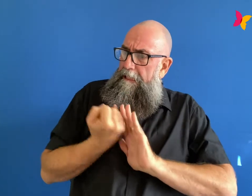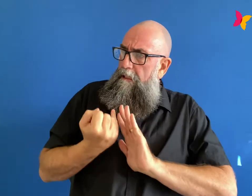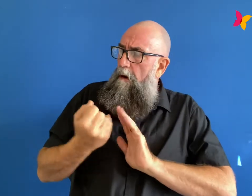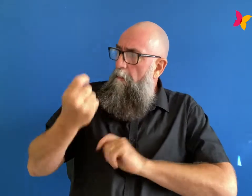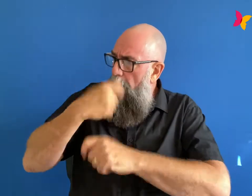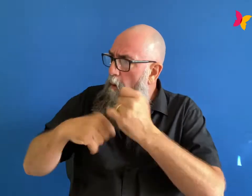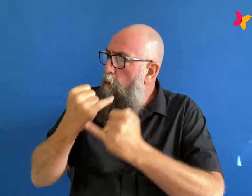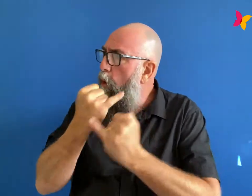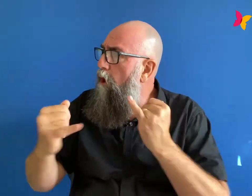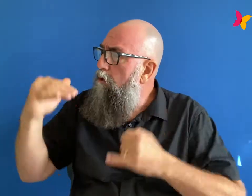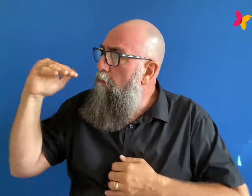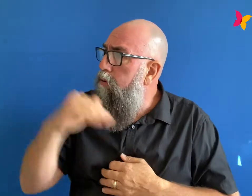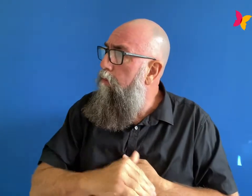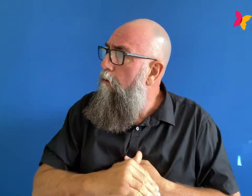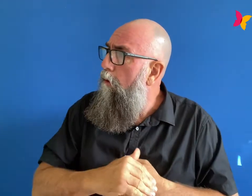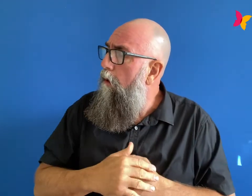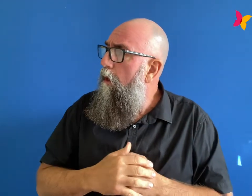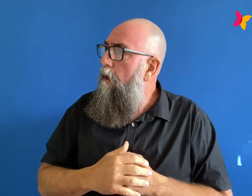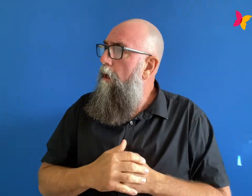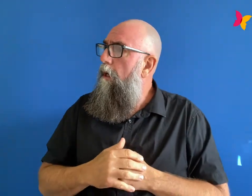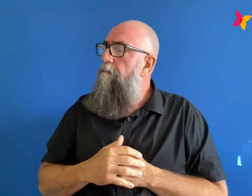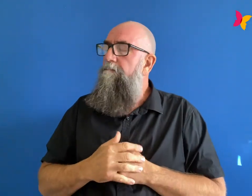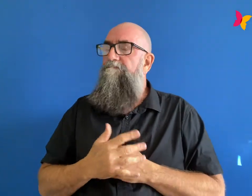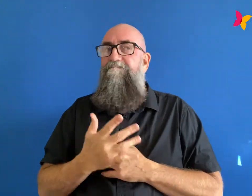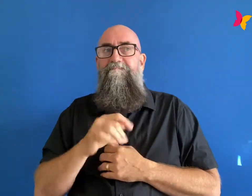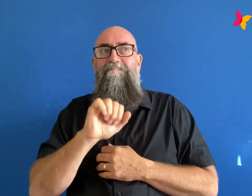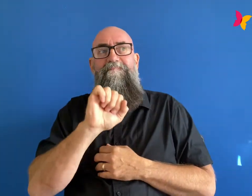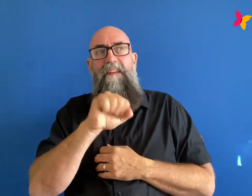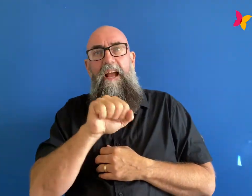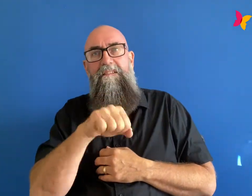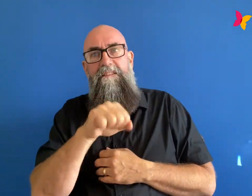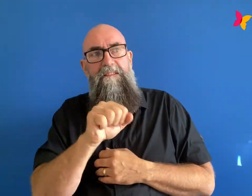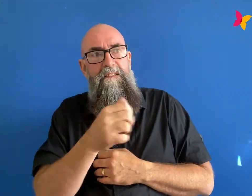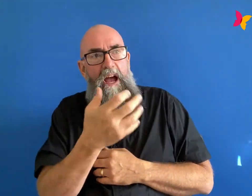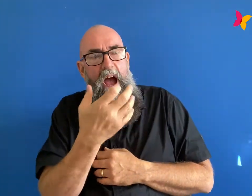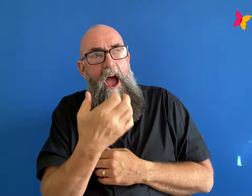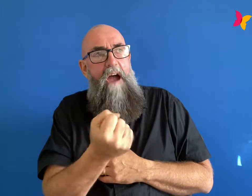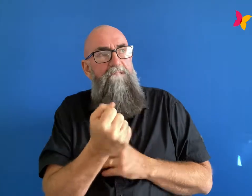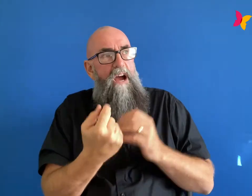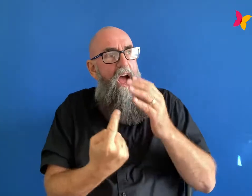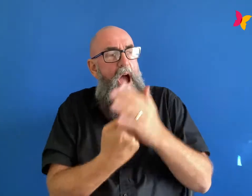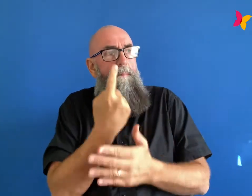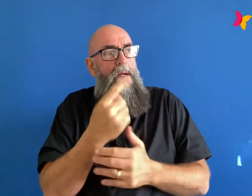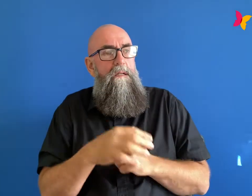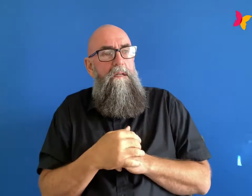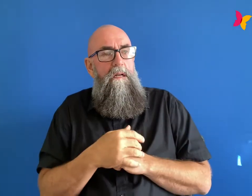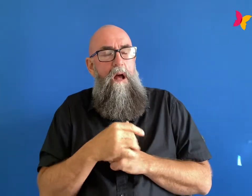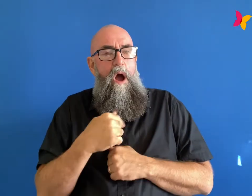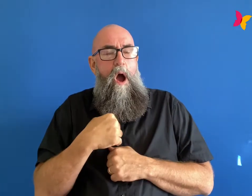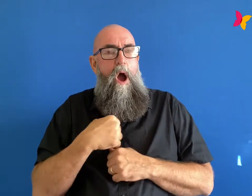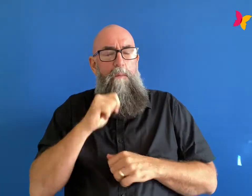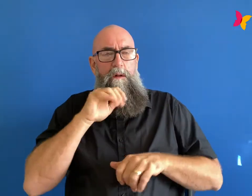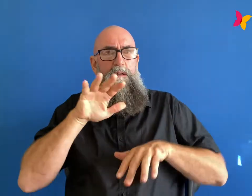i would grapple onto connection through romance with boys and